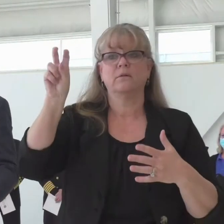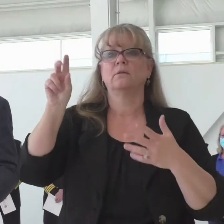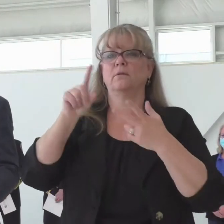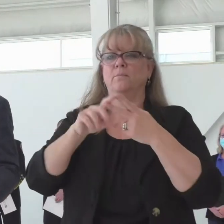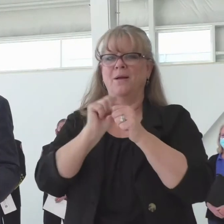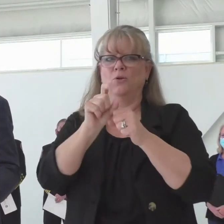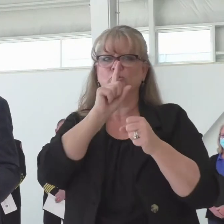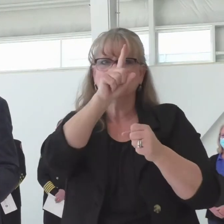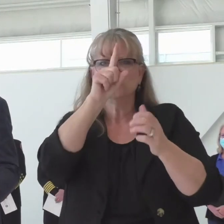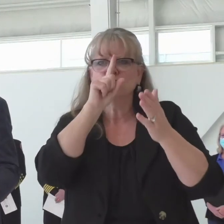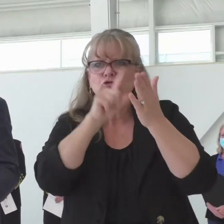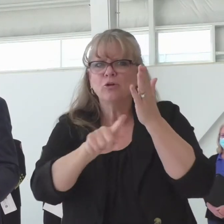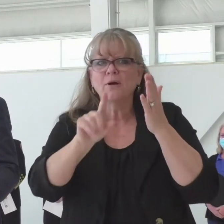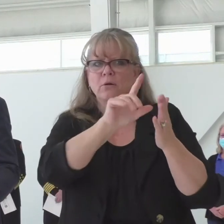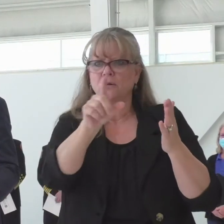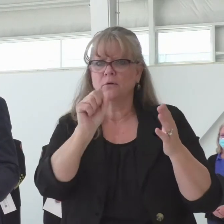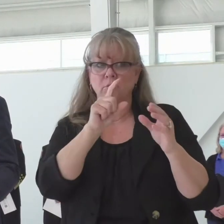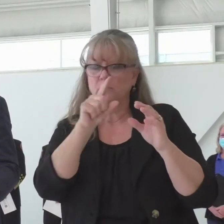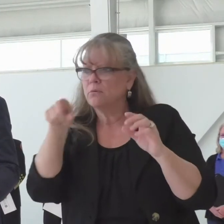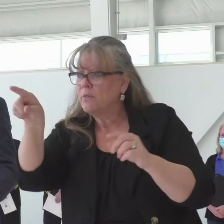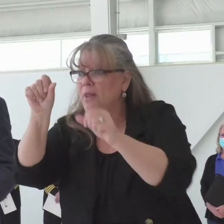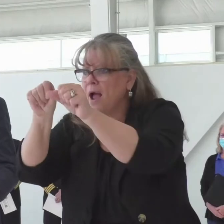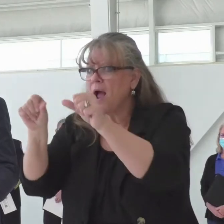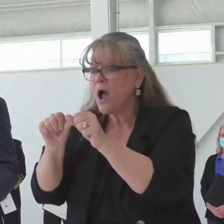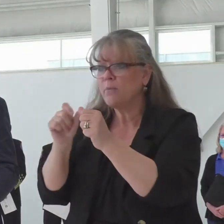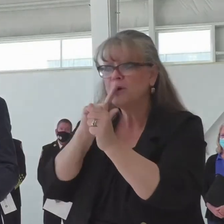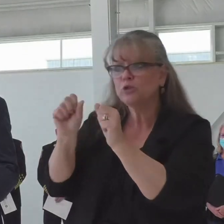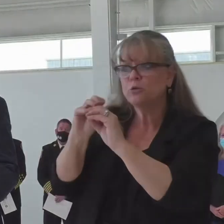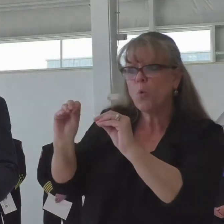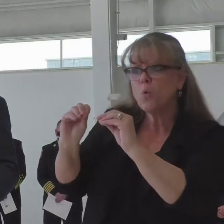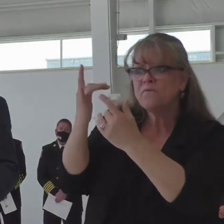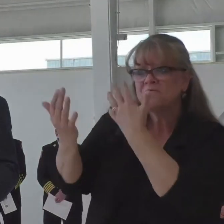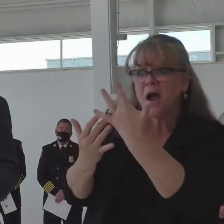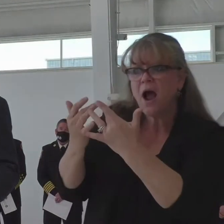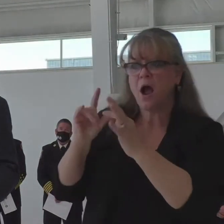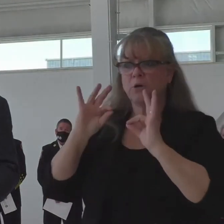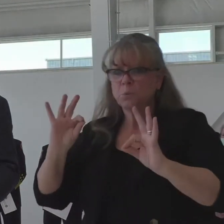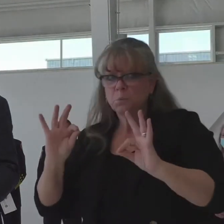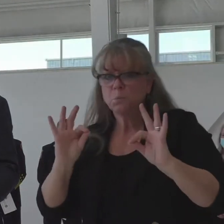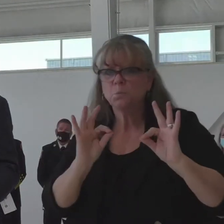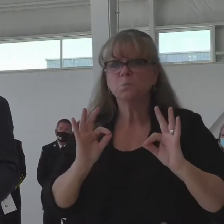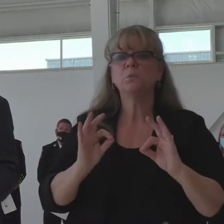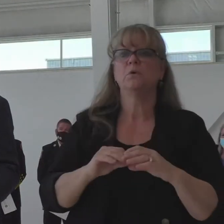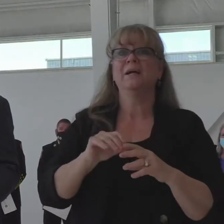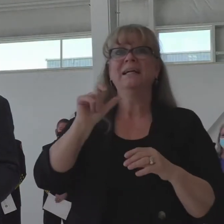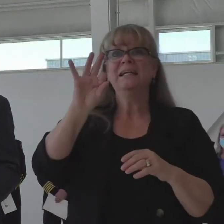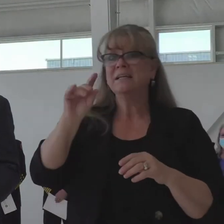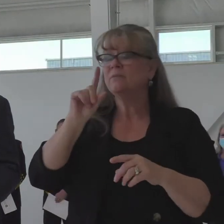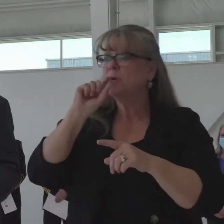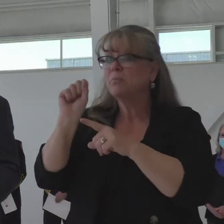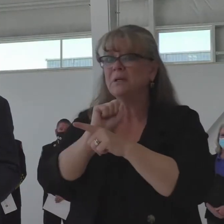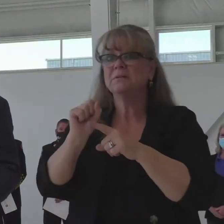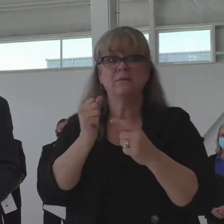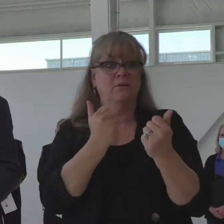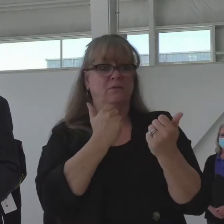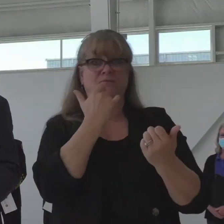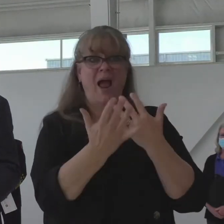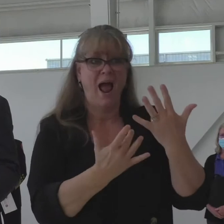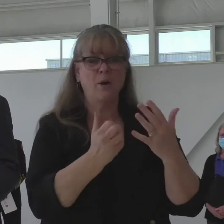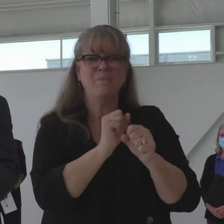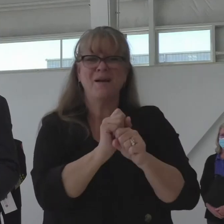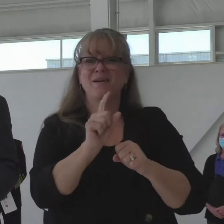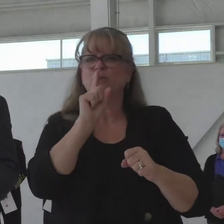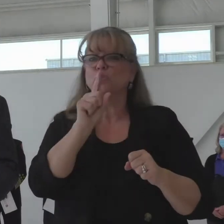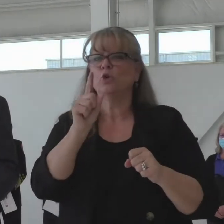exit those areas should a wildfire occur. When fires do occur, we want you to also please be aware and respect local public